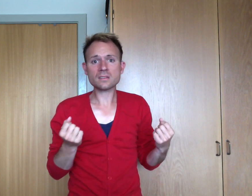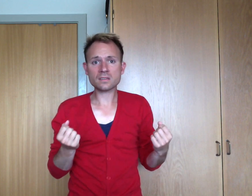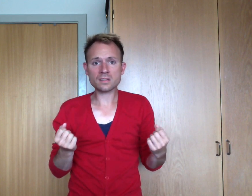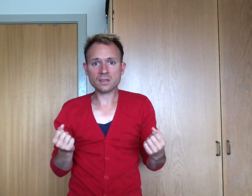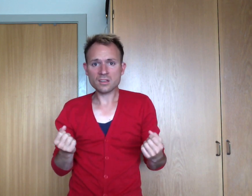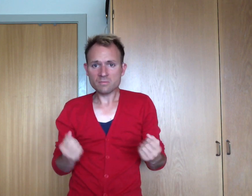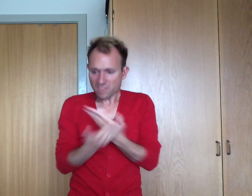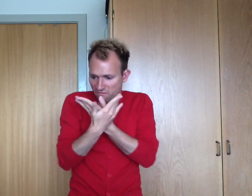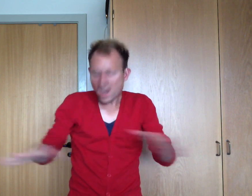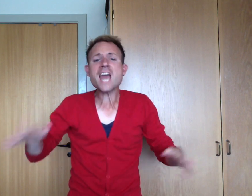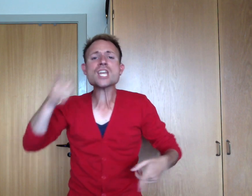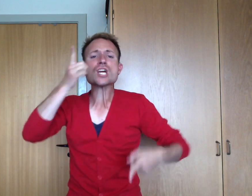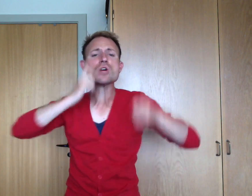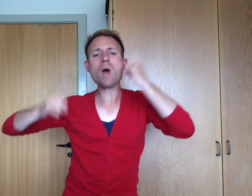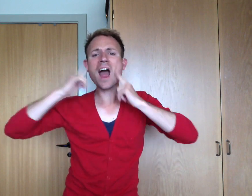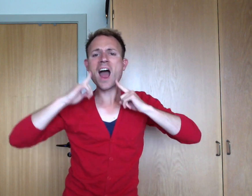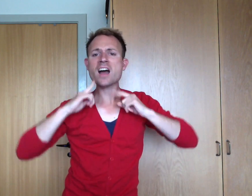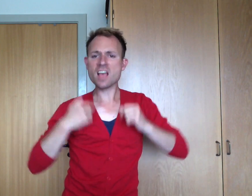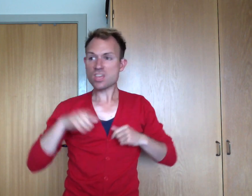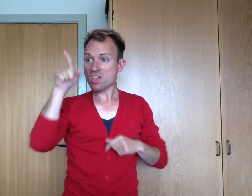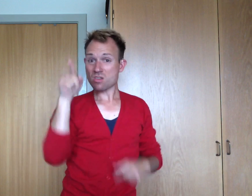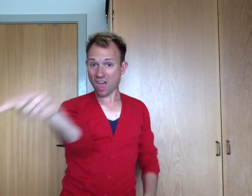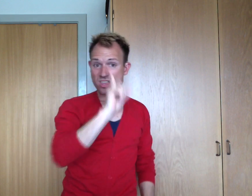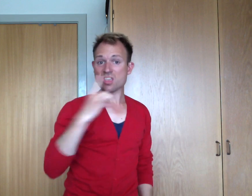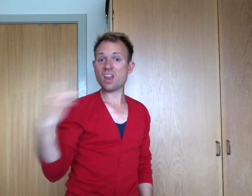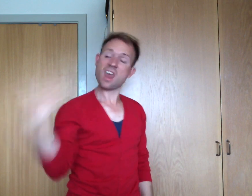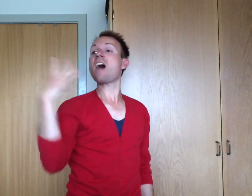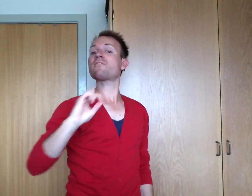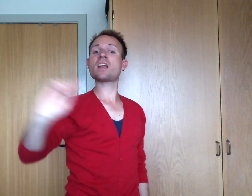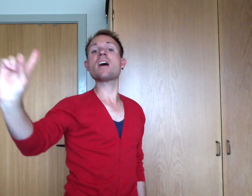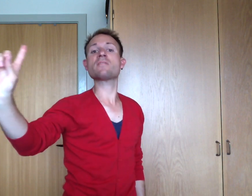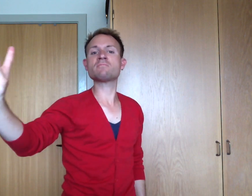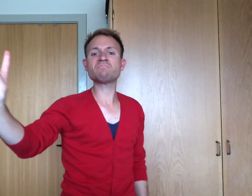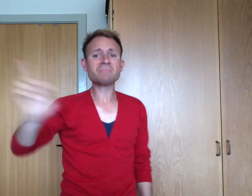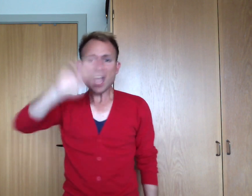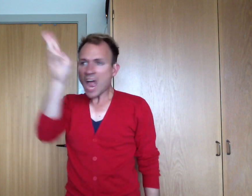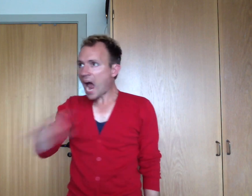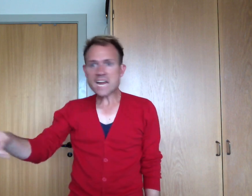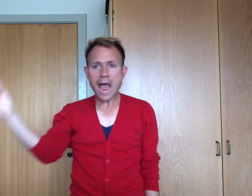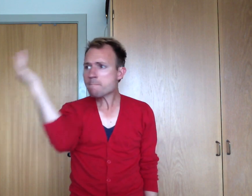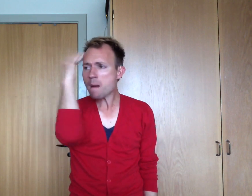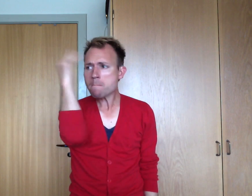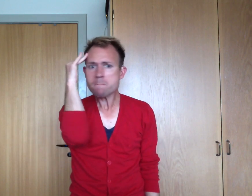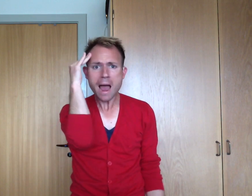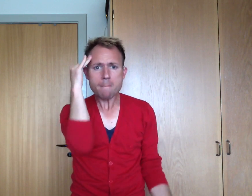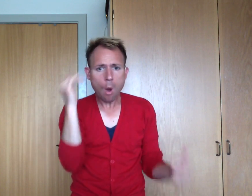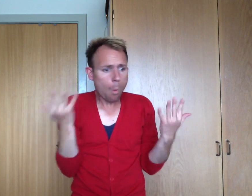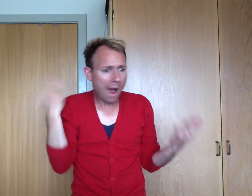I finished crying in the instant that you left And I can't remember where